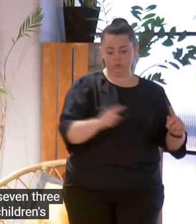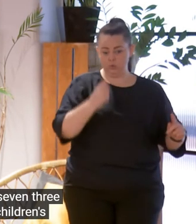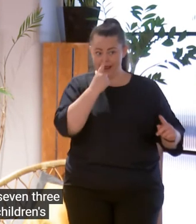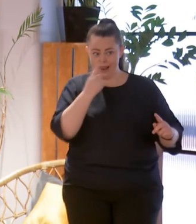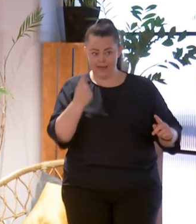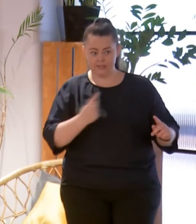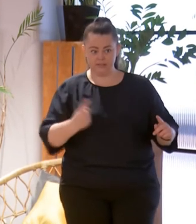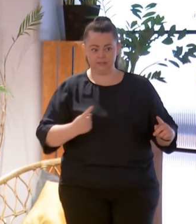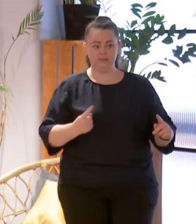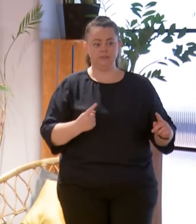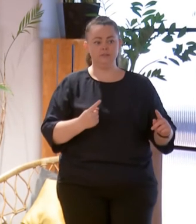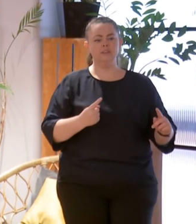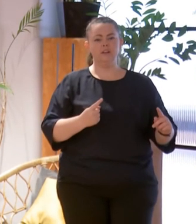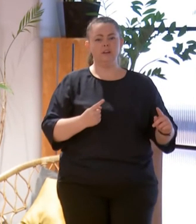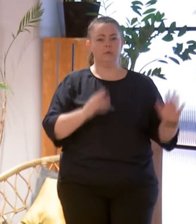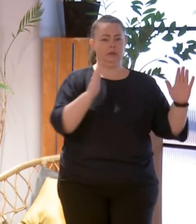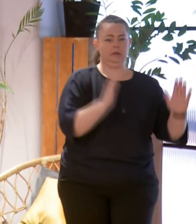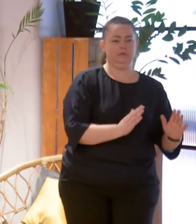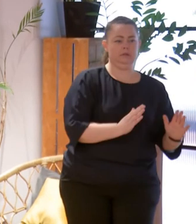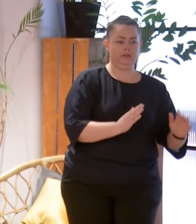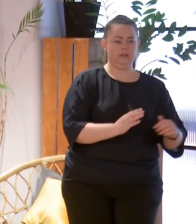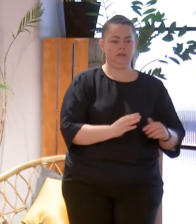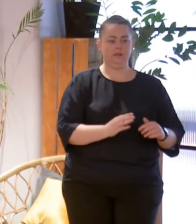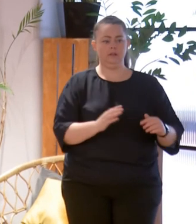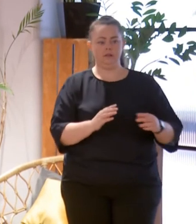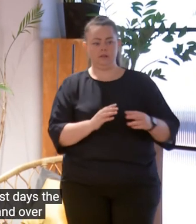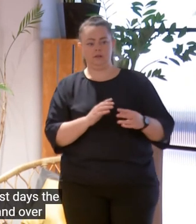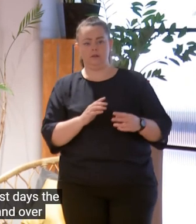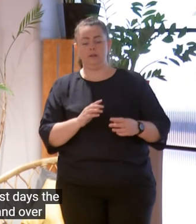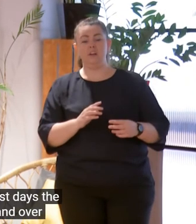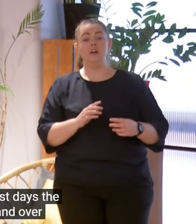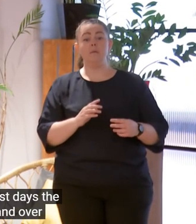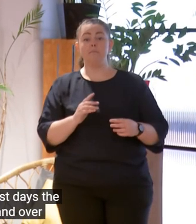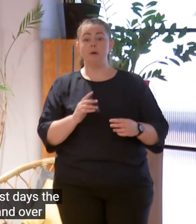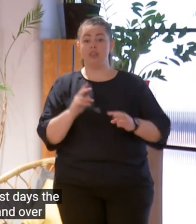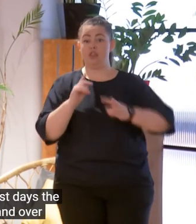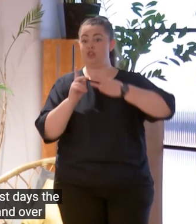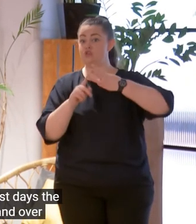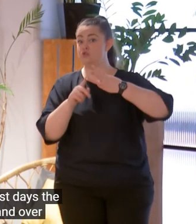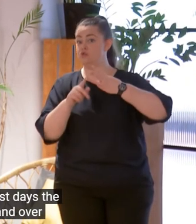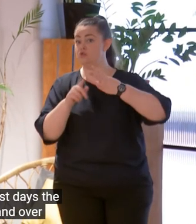16 and over, 43.8% have now received a third dose of vaccine.